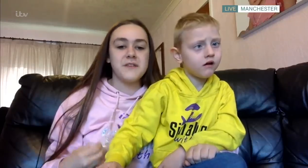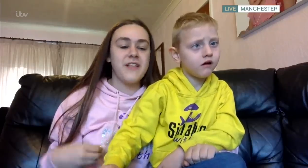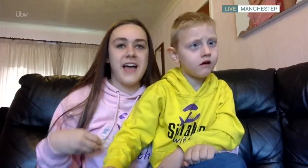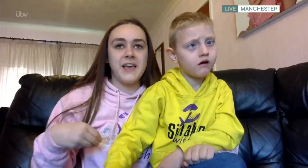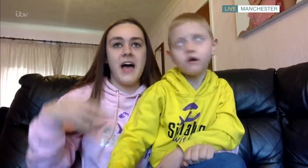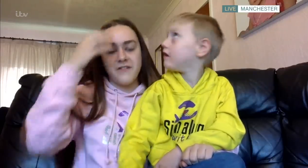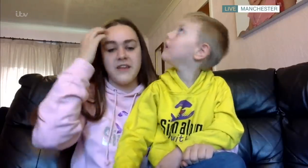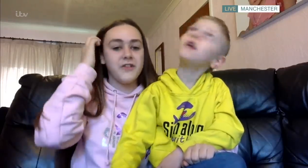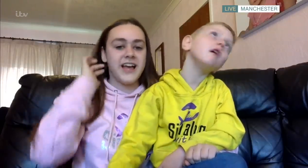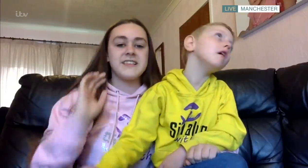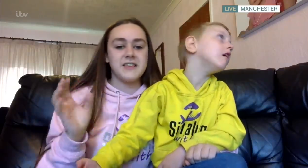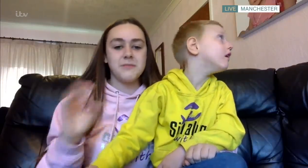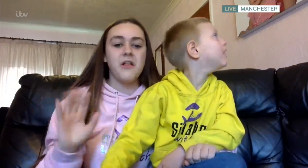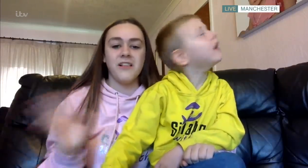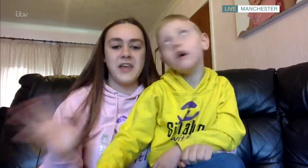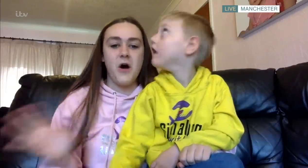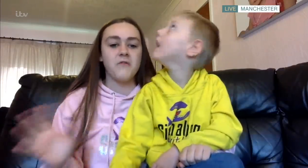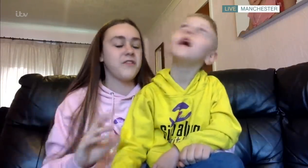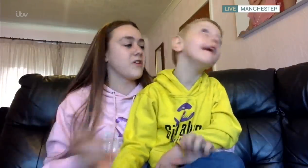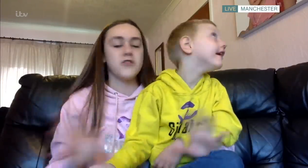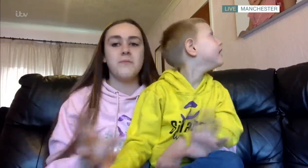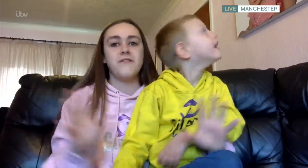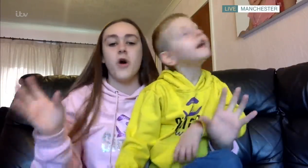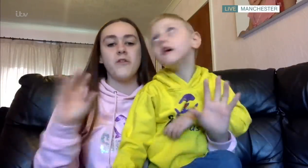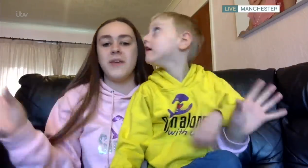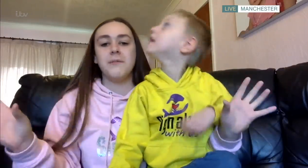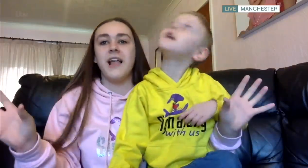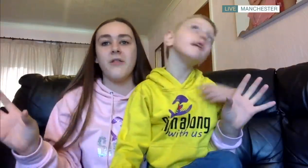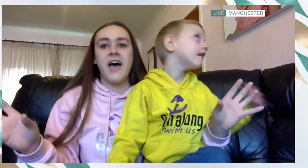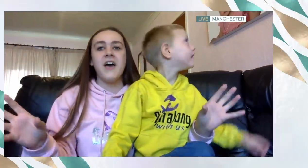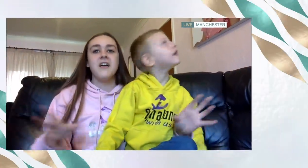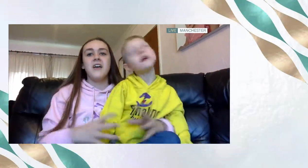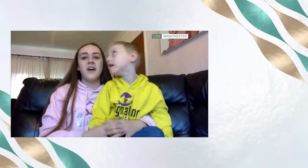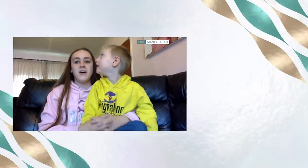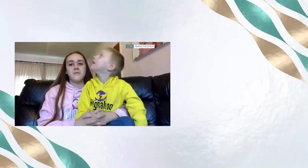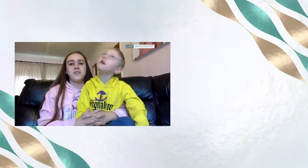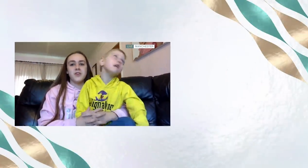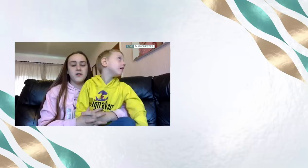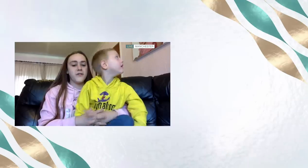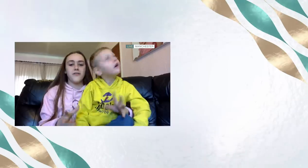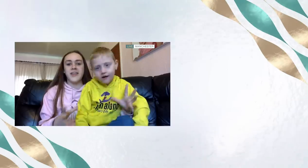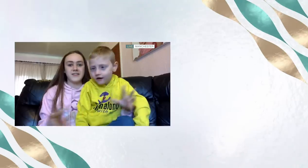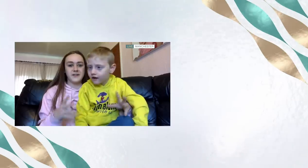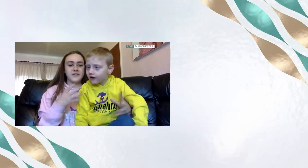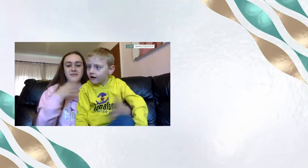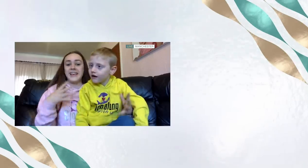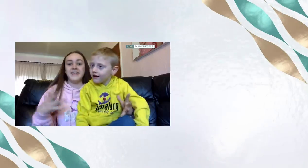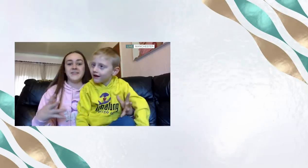of, like, having a fully accessible holiday home for the group and for other people out there to use for free and stuff. So, thank you so